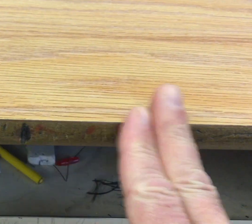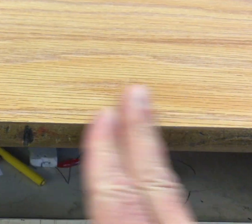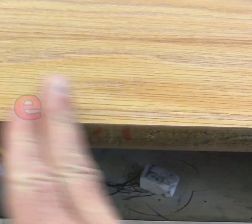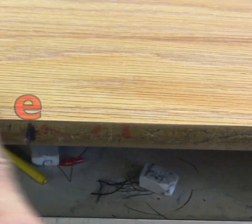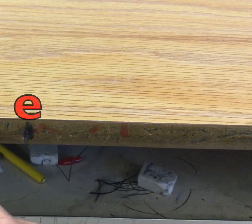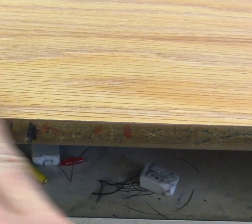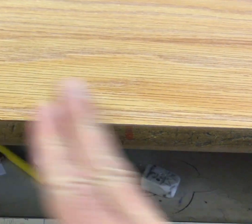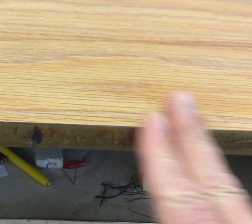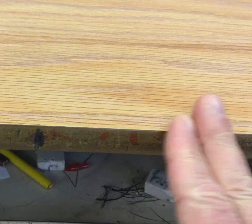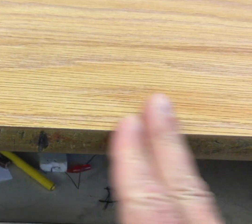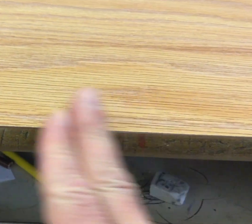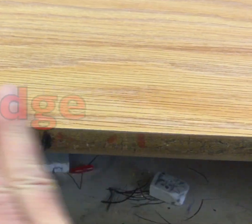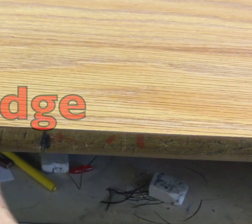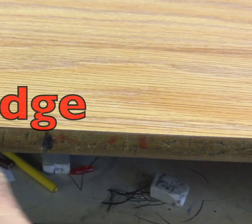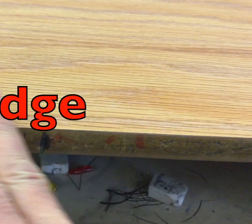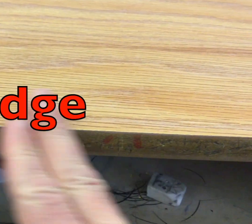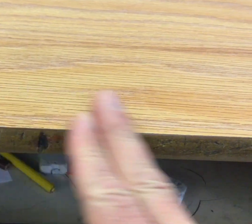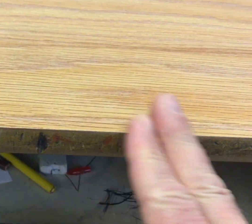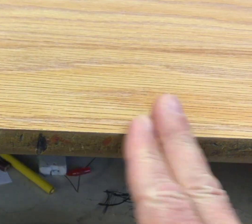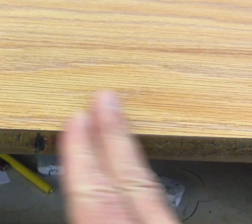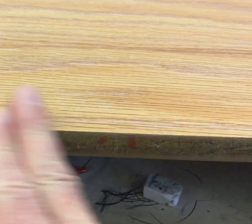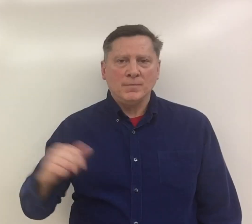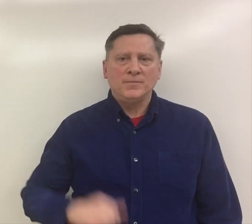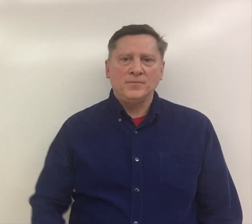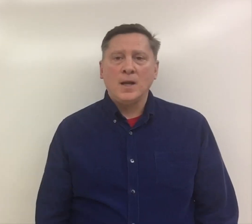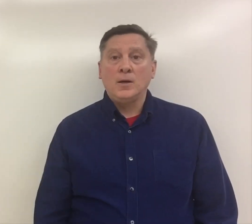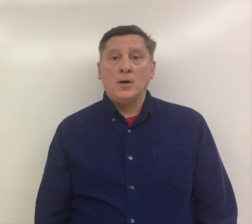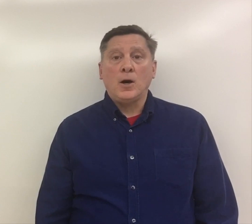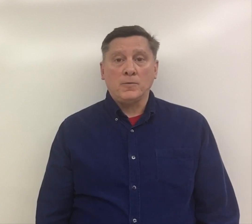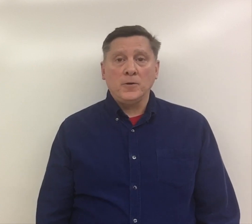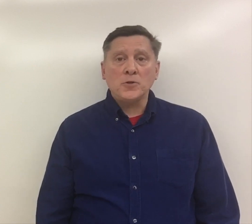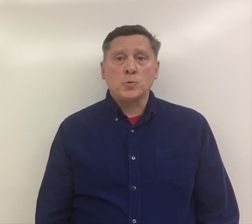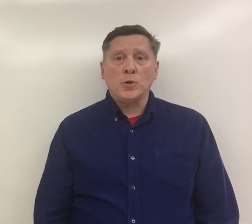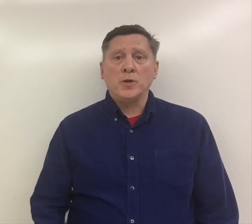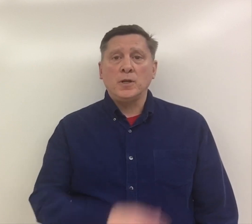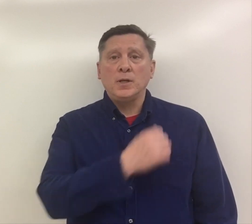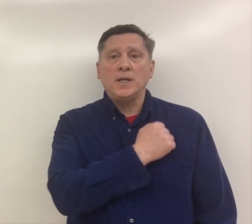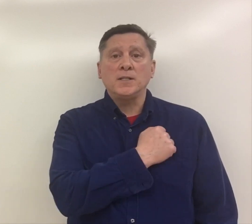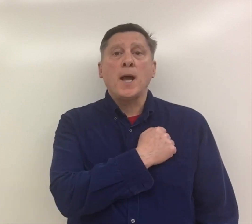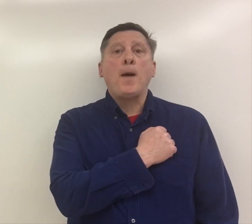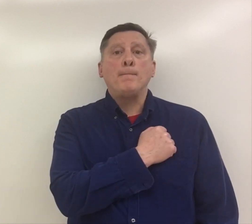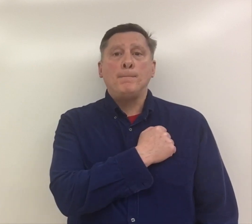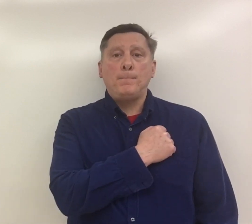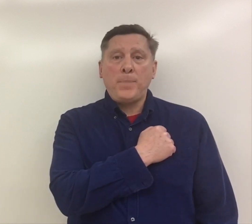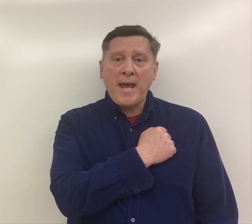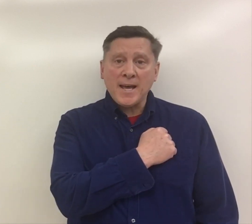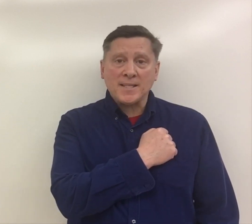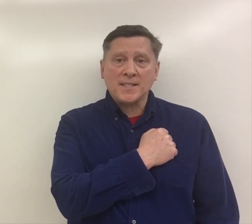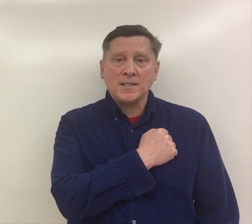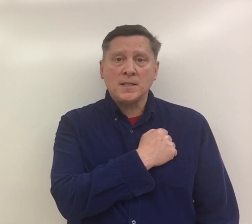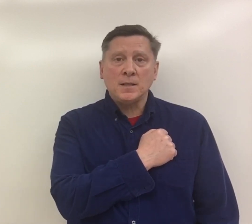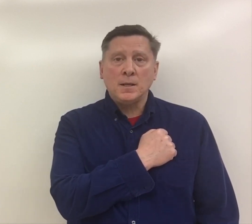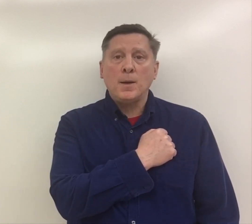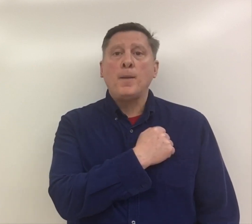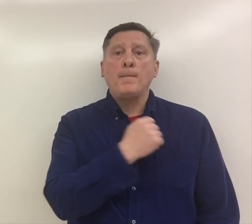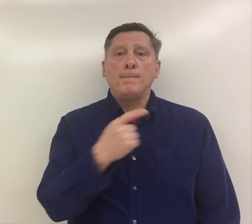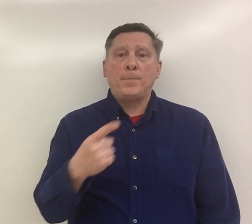eh, edge. Our first word is pest. P,